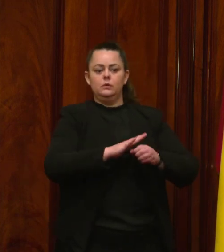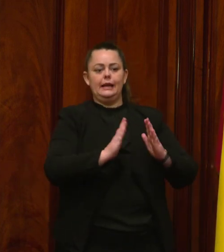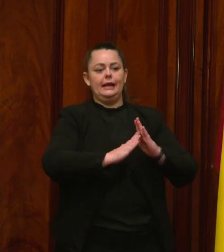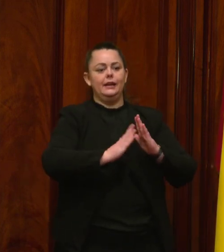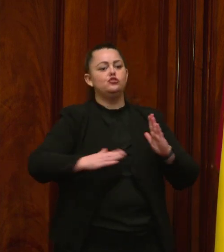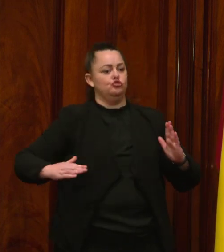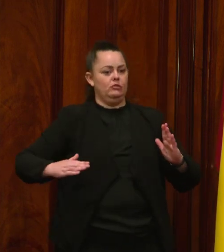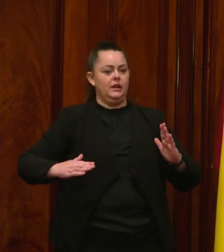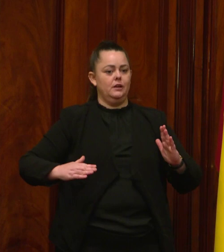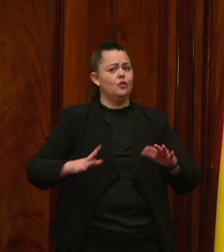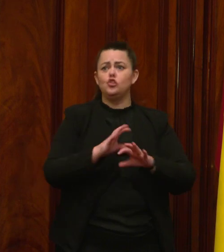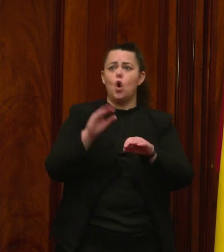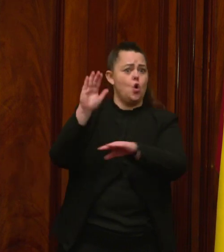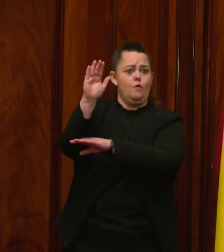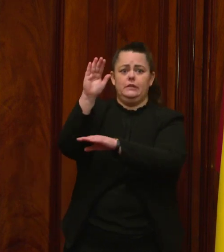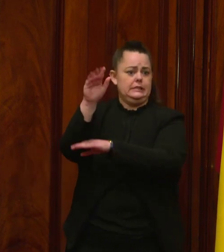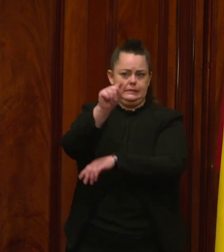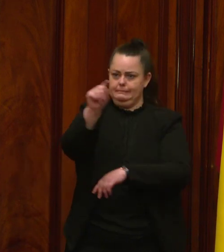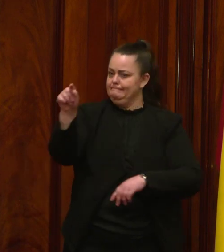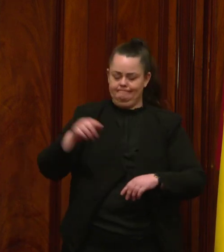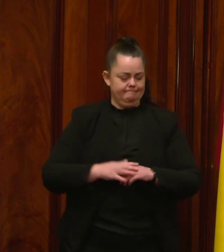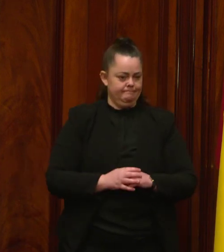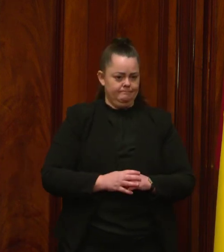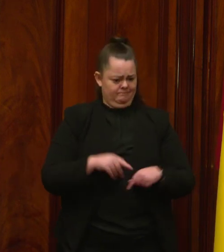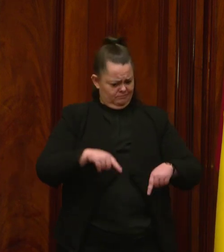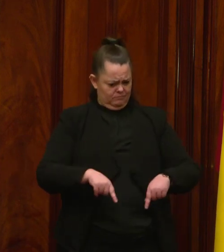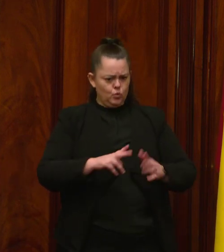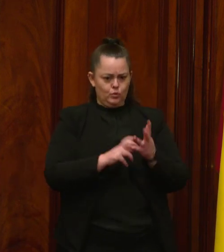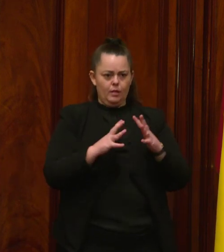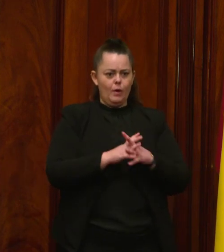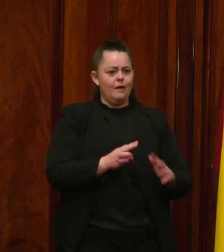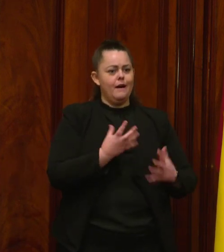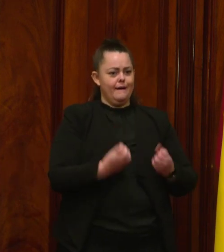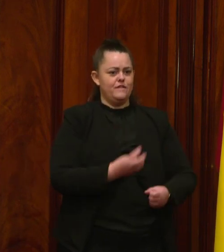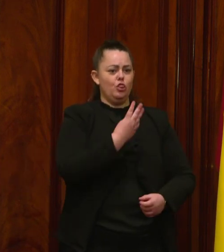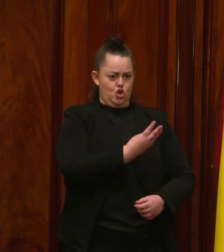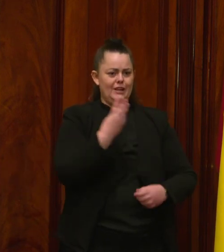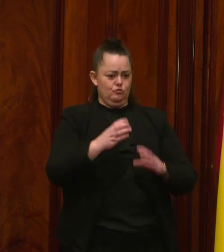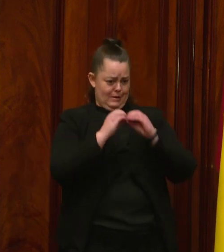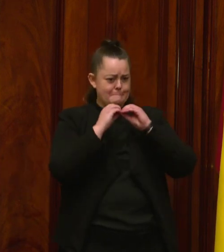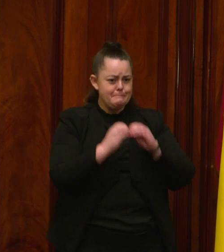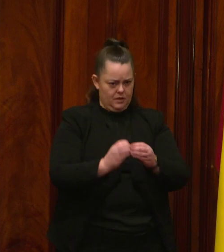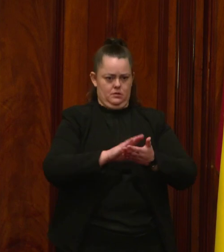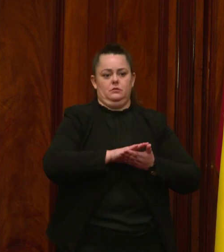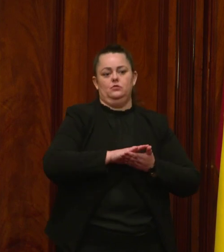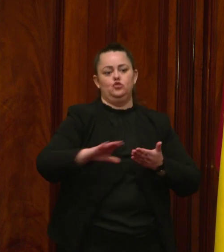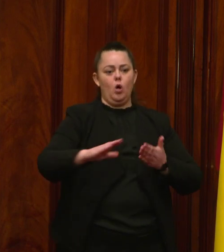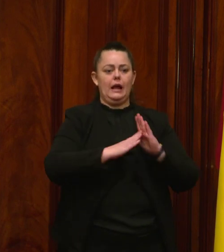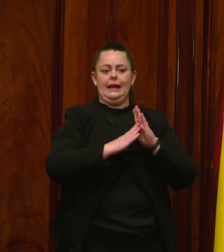New South Wales has a $33 billion manufacturing industry spread across more than 26,000 businesses.